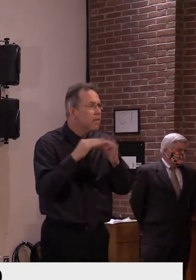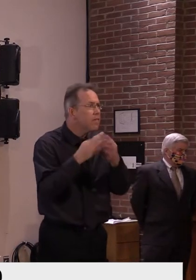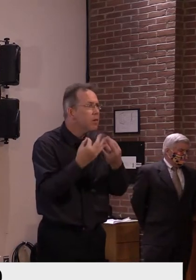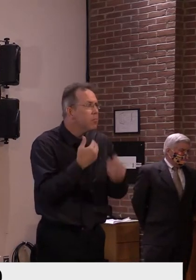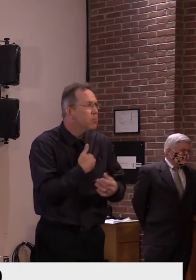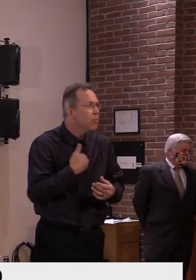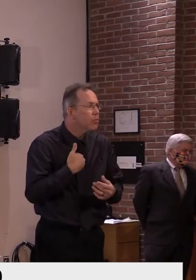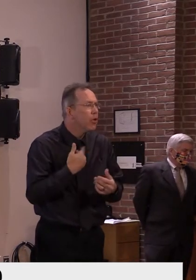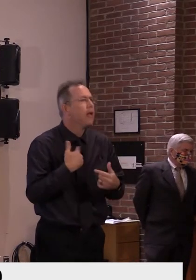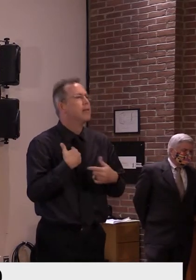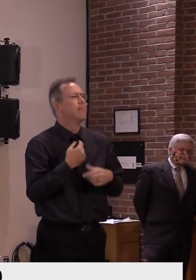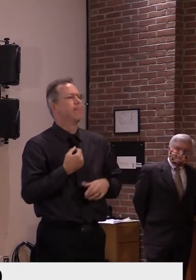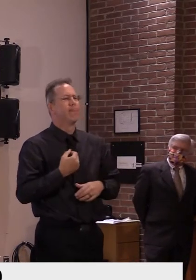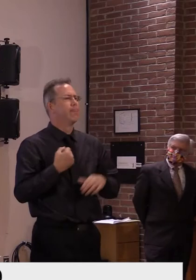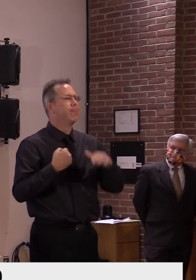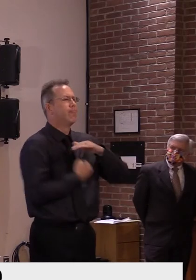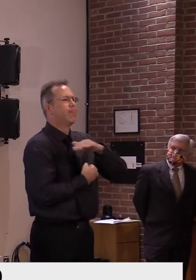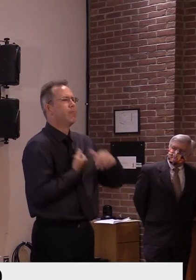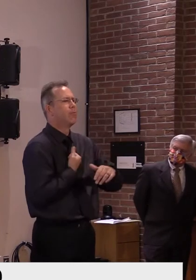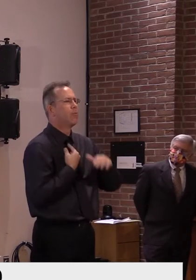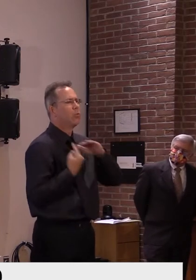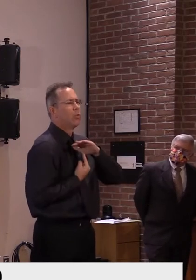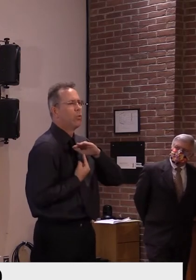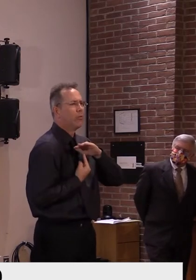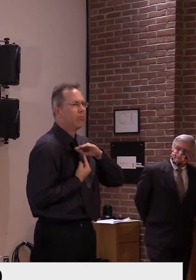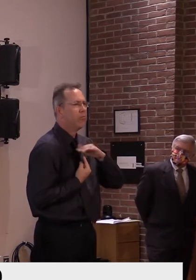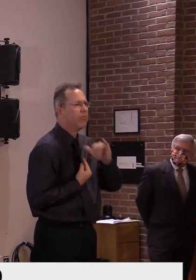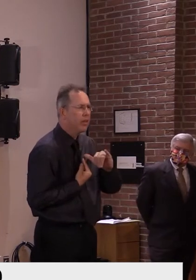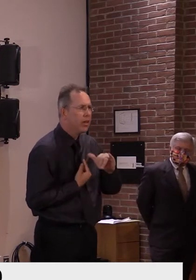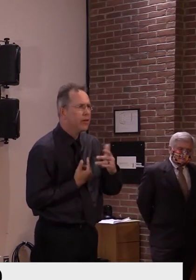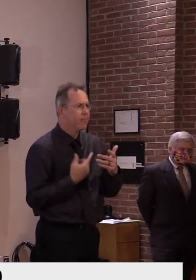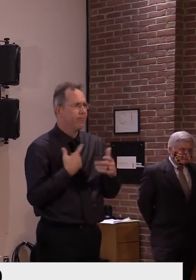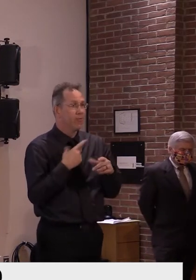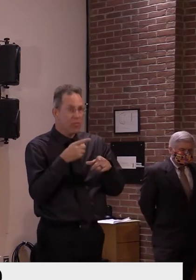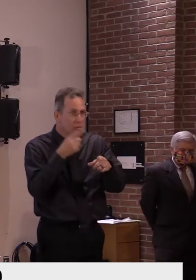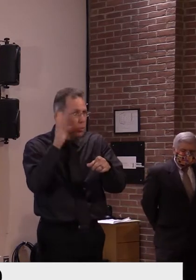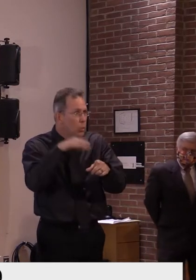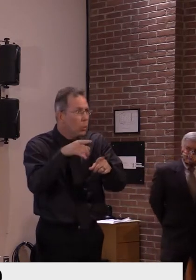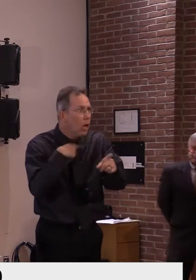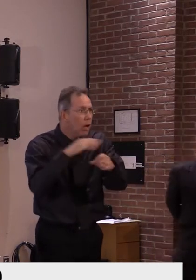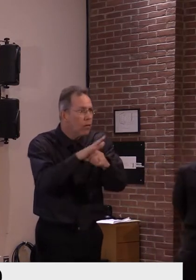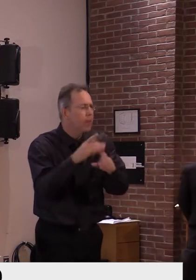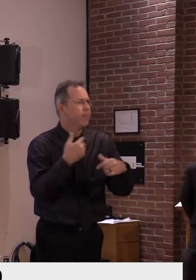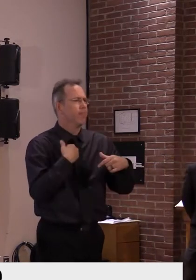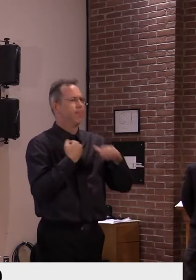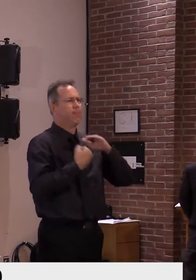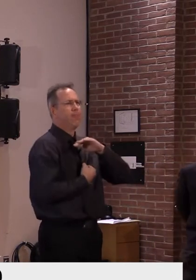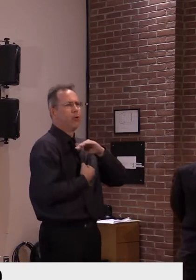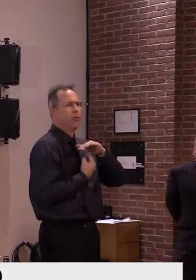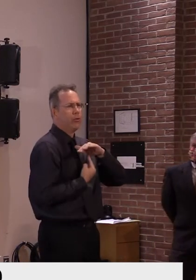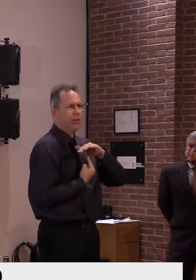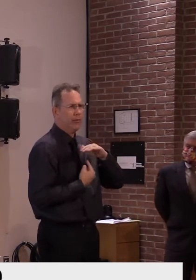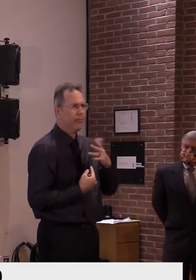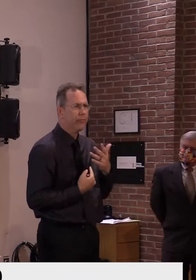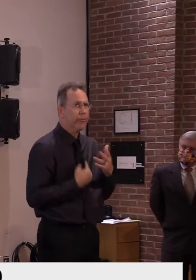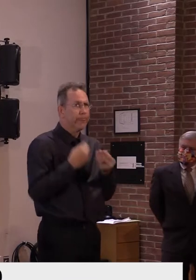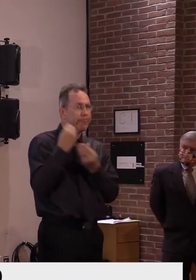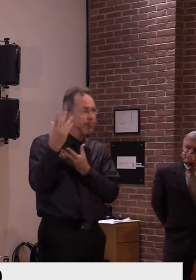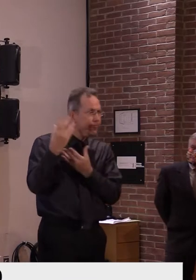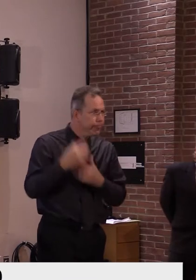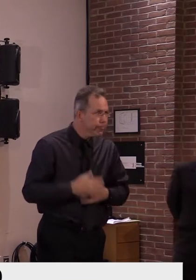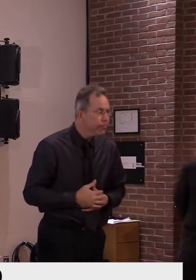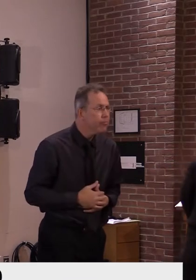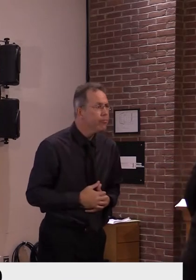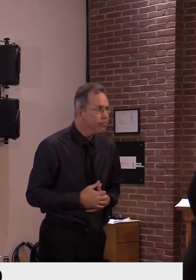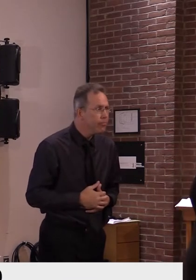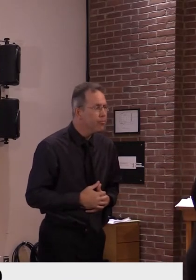And this is the only other slide I'm going to show today, talking about how the initial outbreak has led to my concern